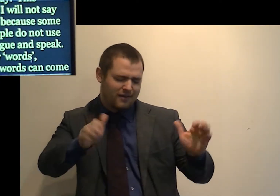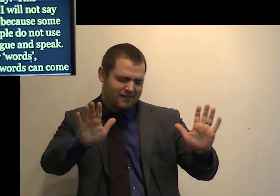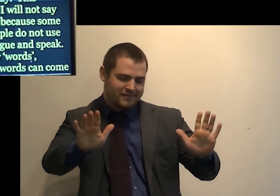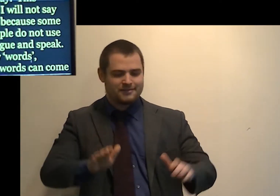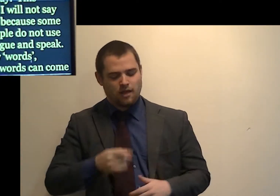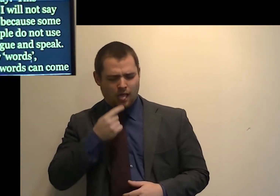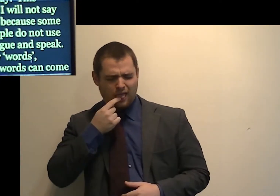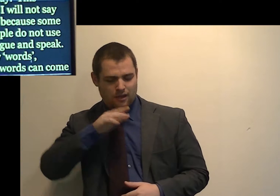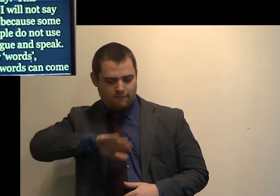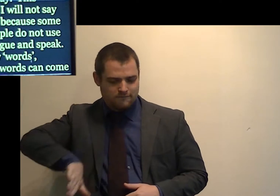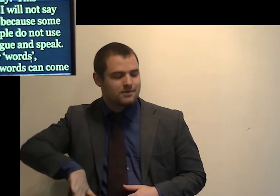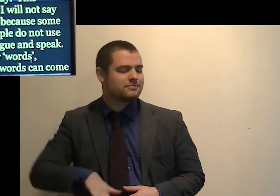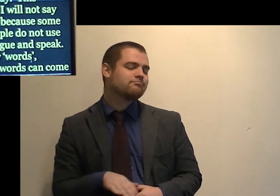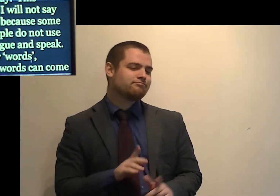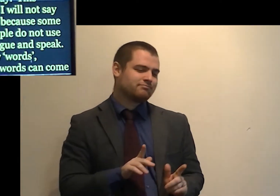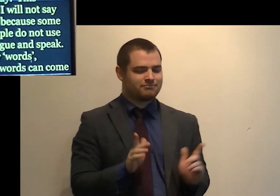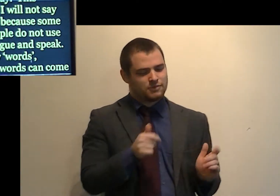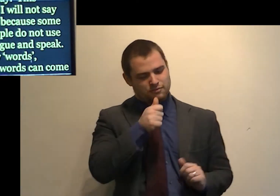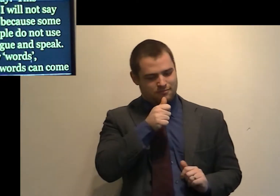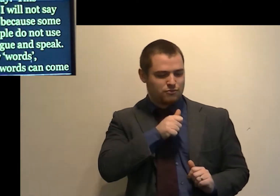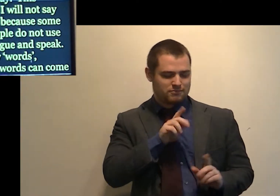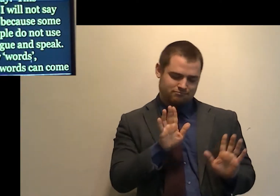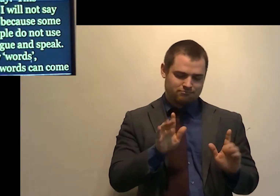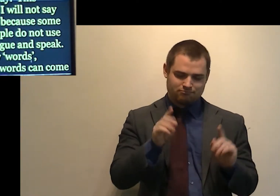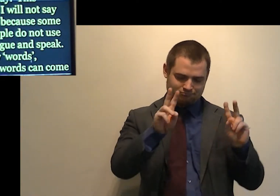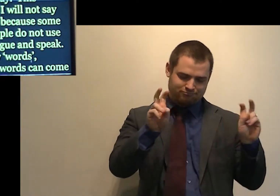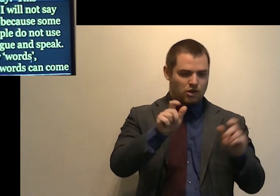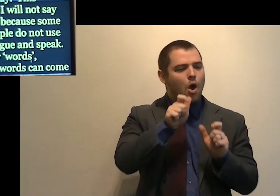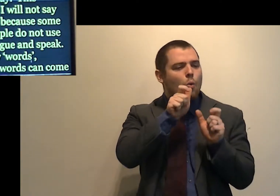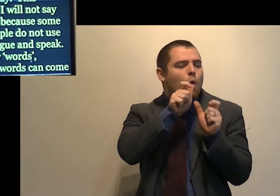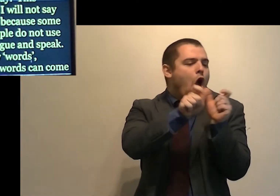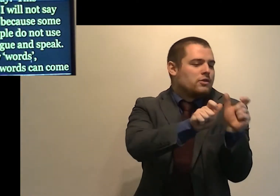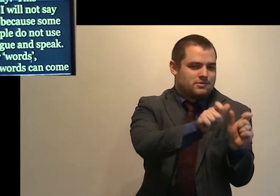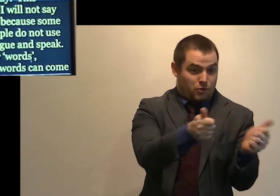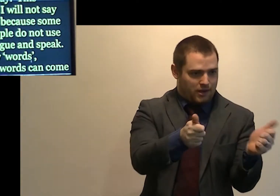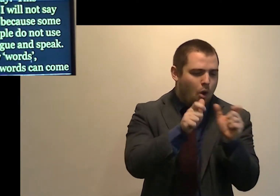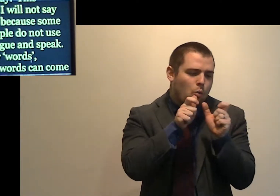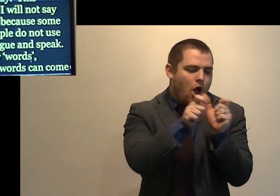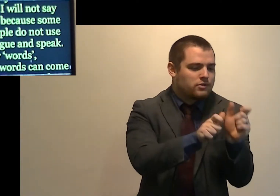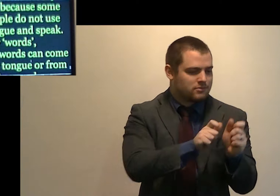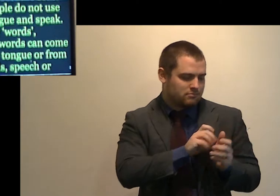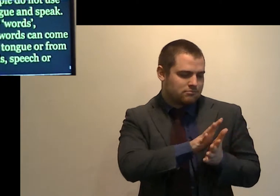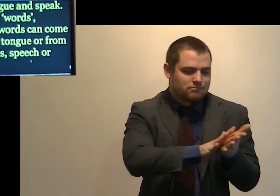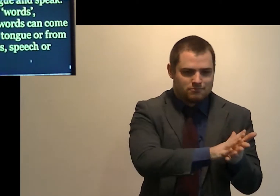I will say words because